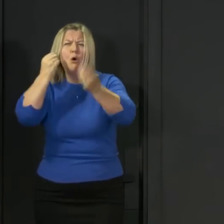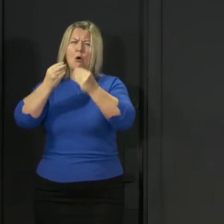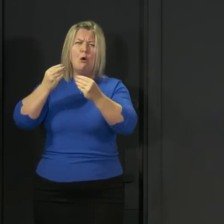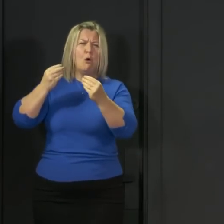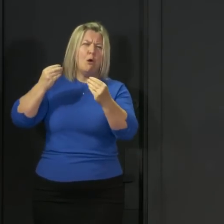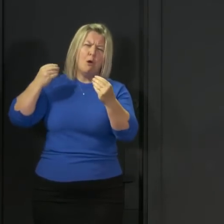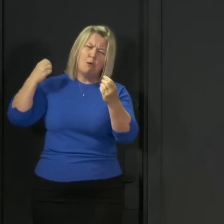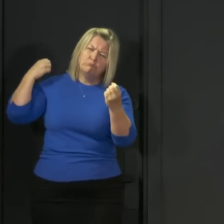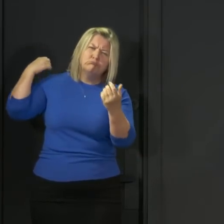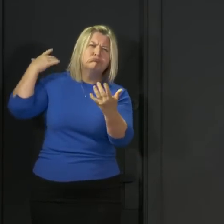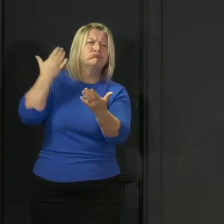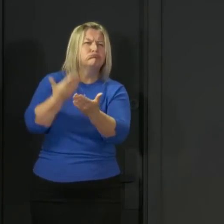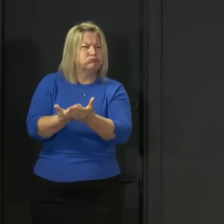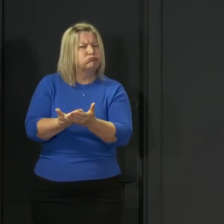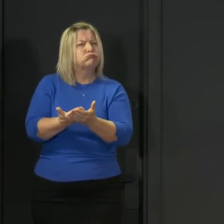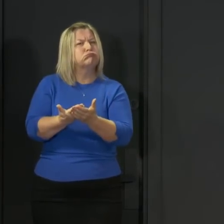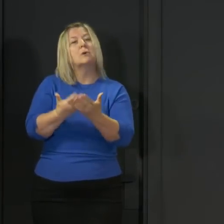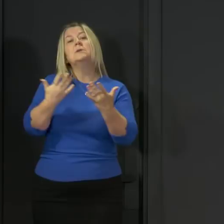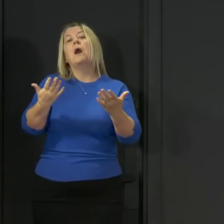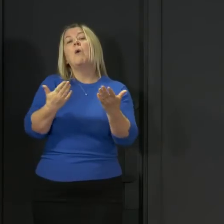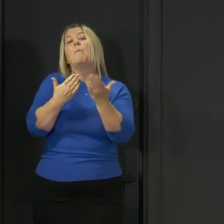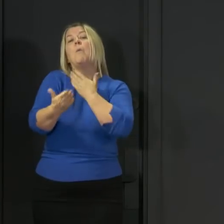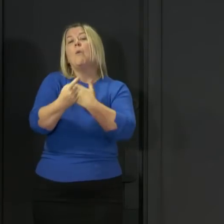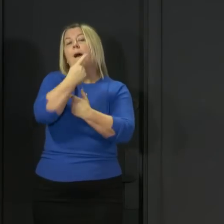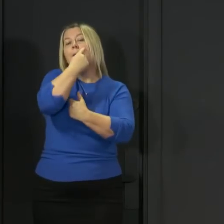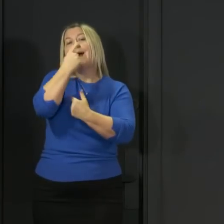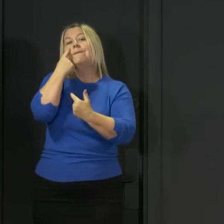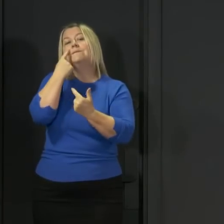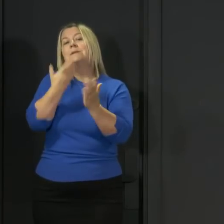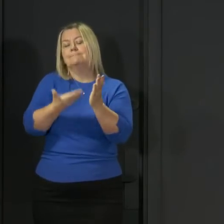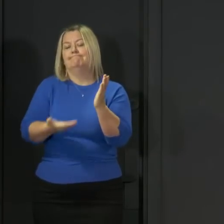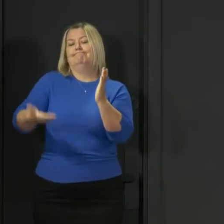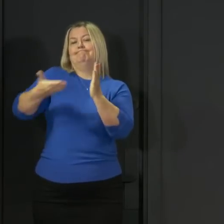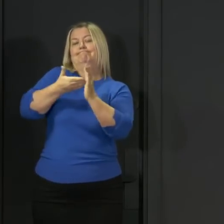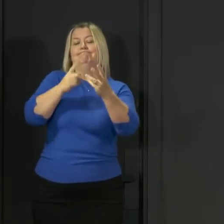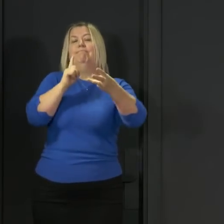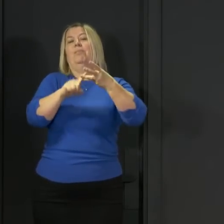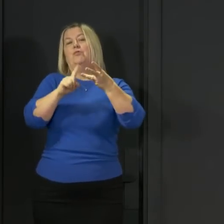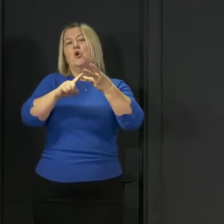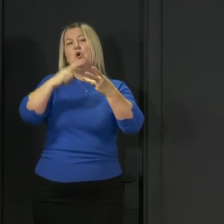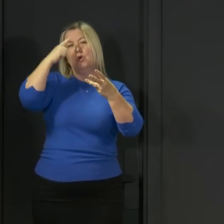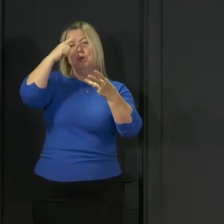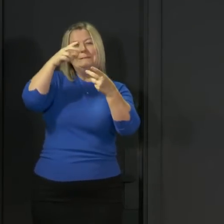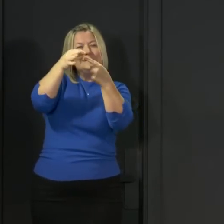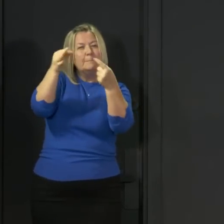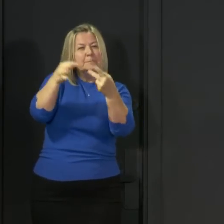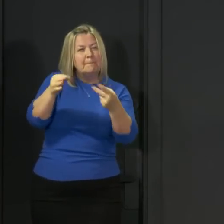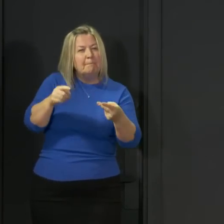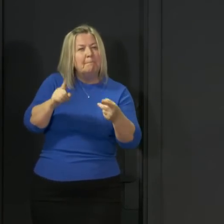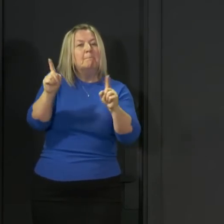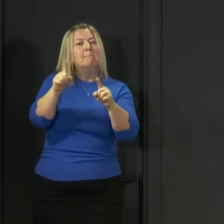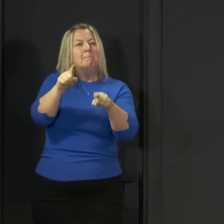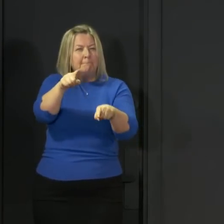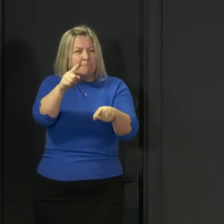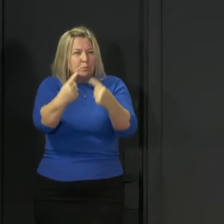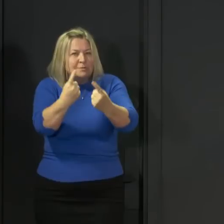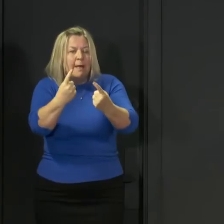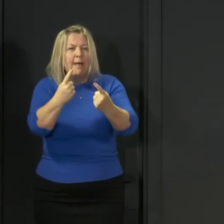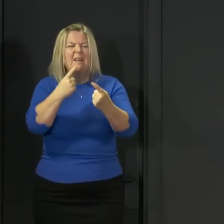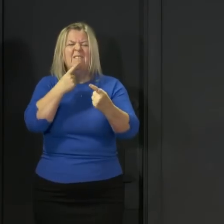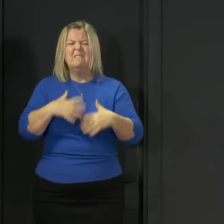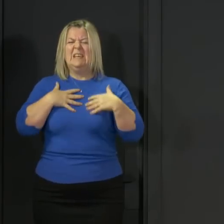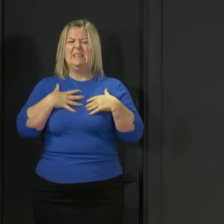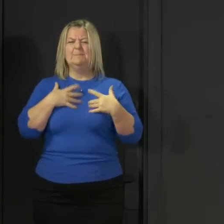and we now have sufficient evidence to add an additional symptom which you should look out for. If you notice a loss of or